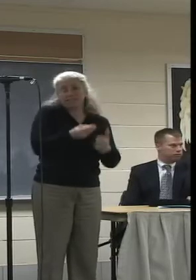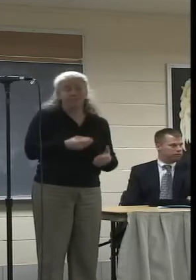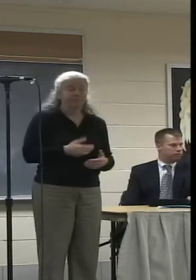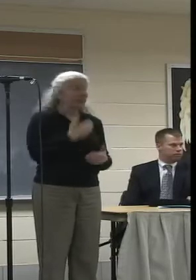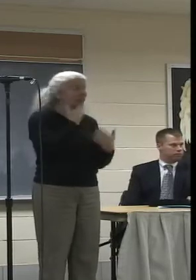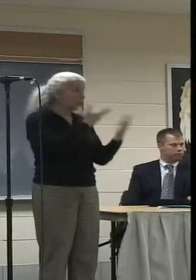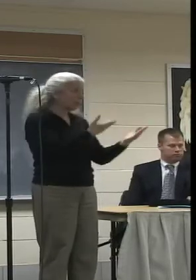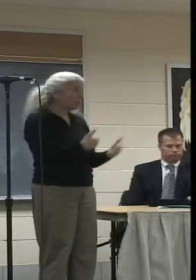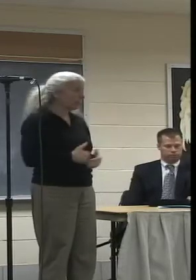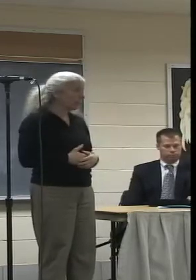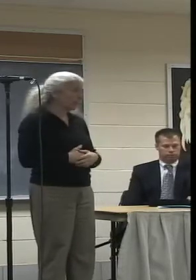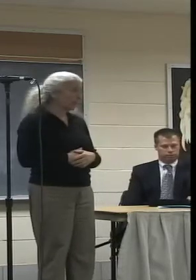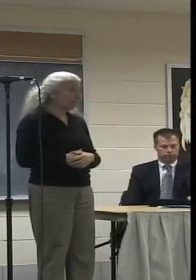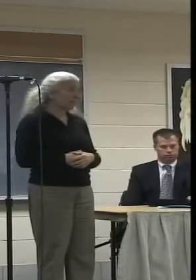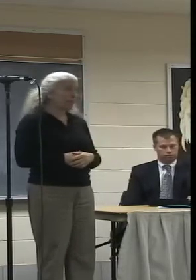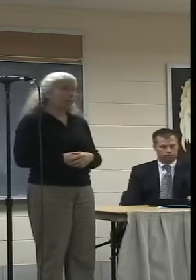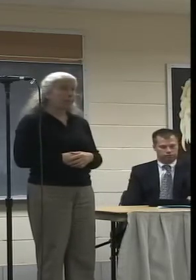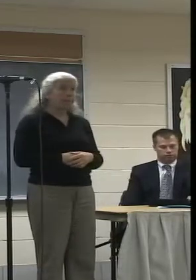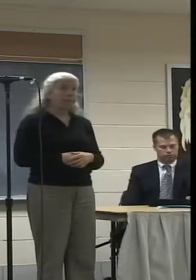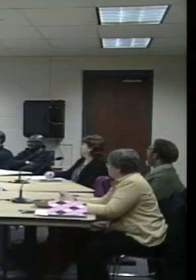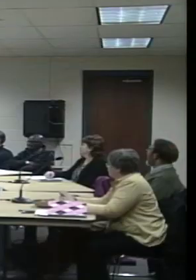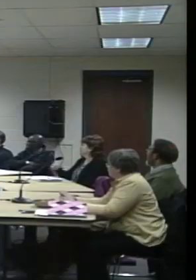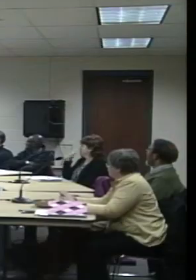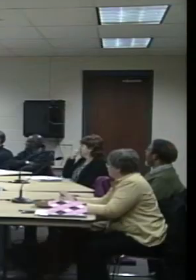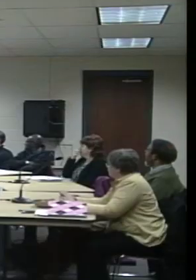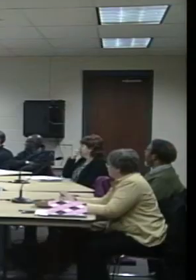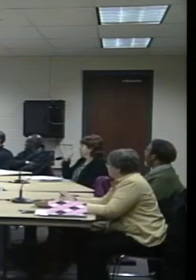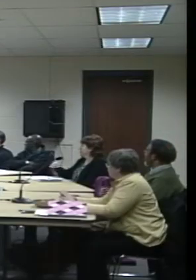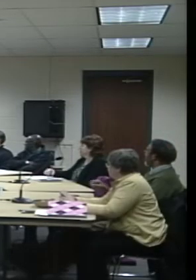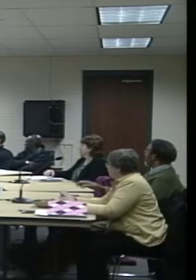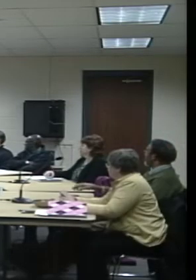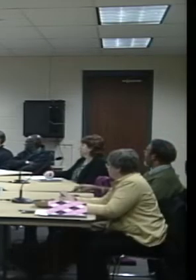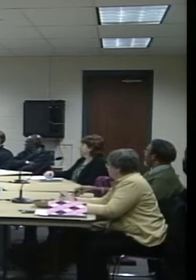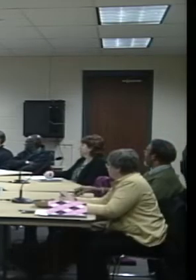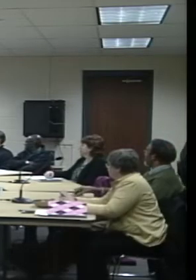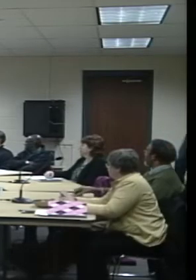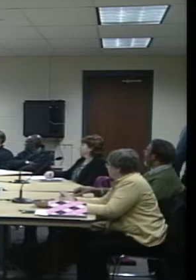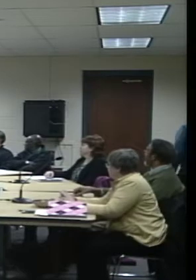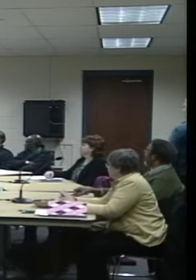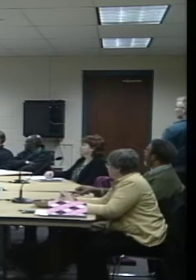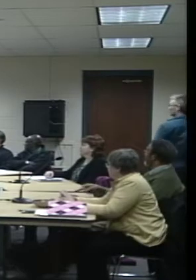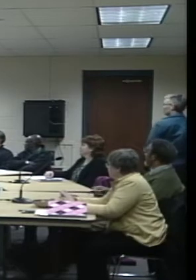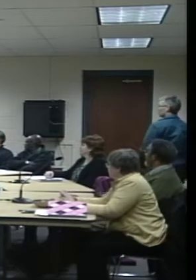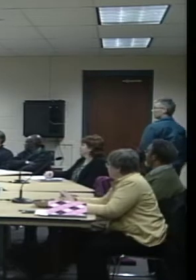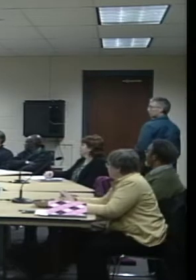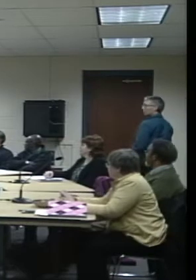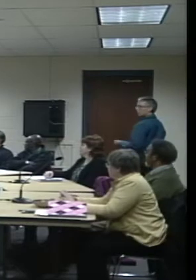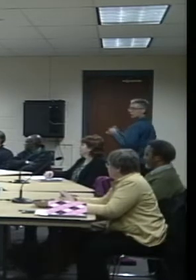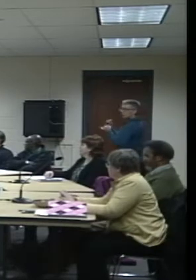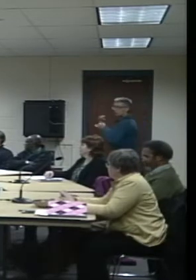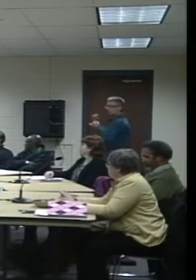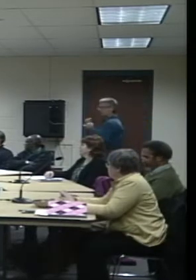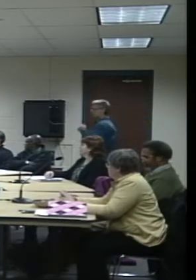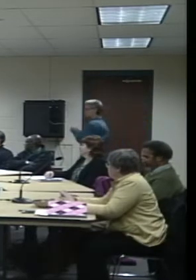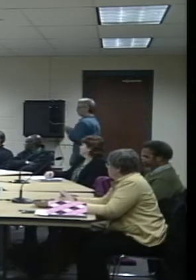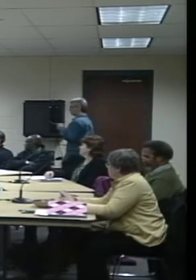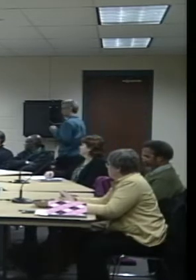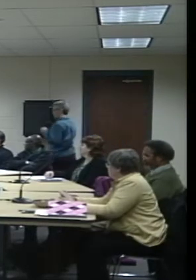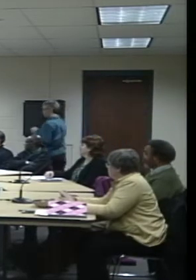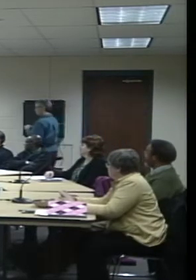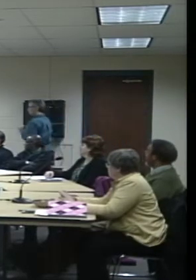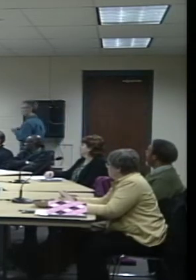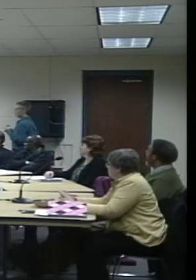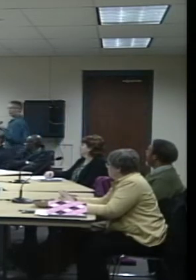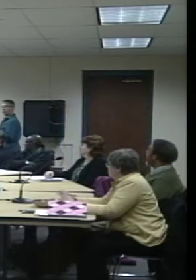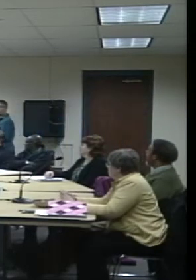So thank you. Thanks, Kate. At this point, we're on the last section of the people. So I'm just going to read out the lineup.